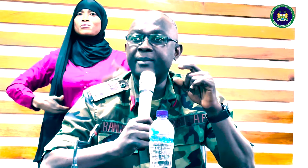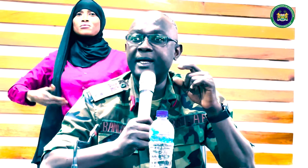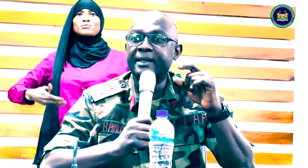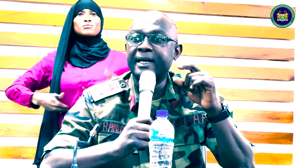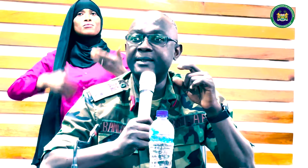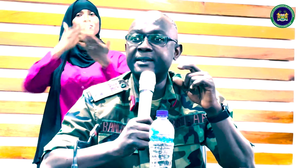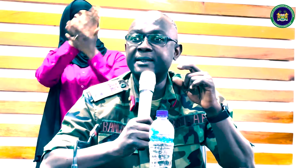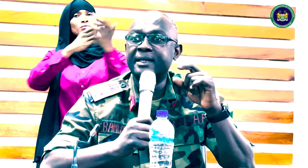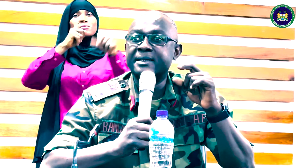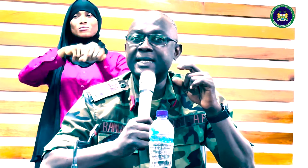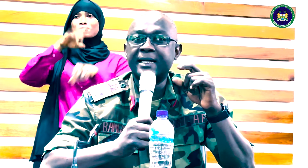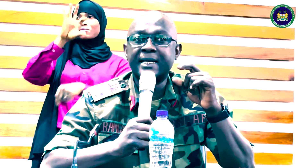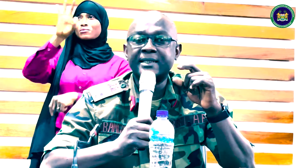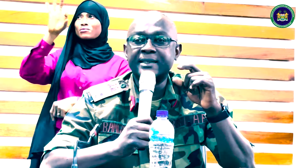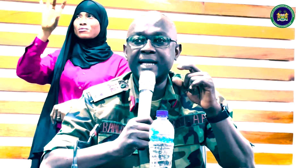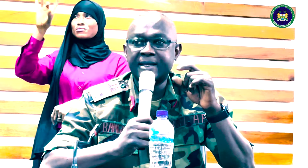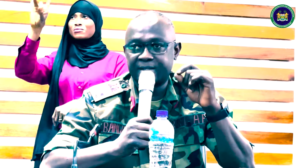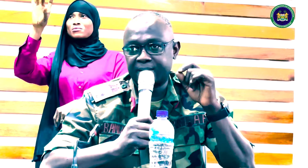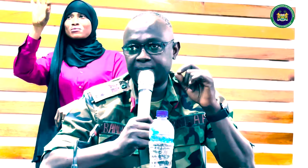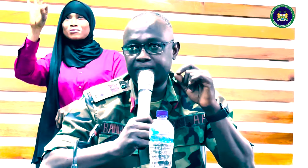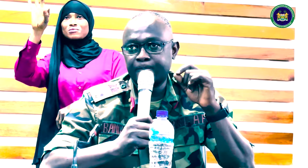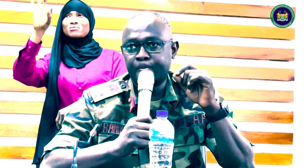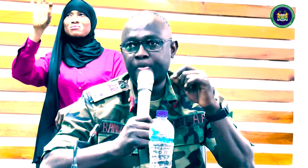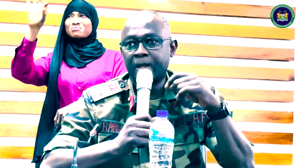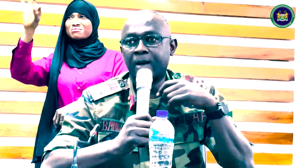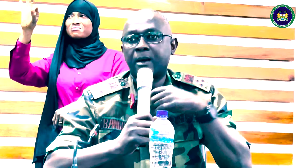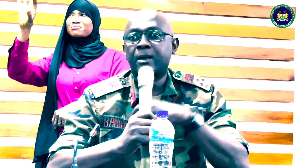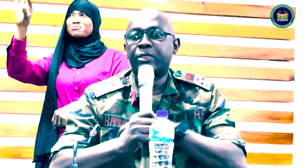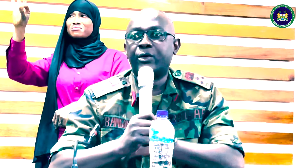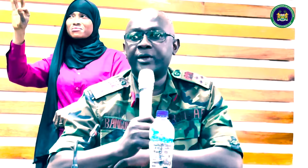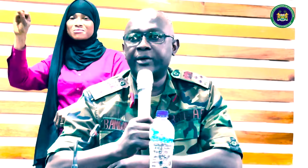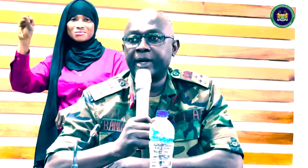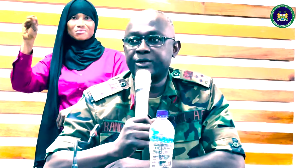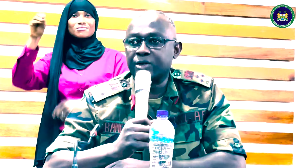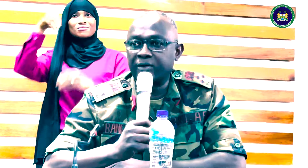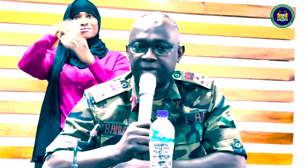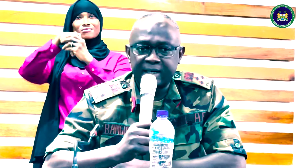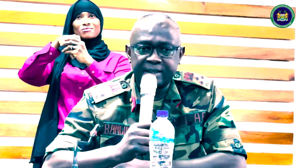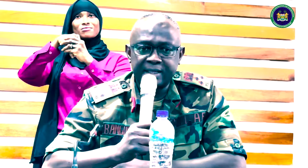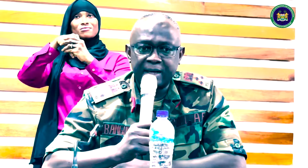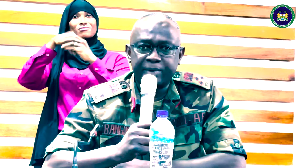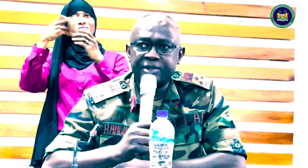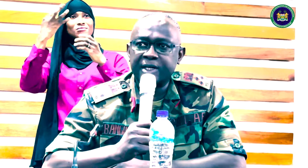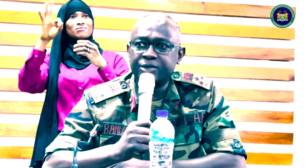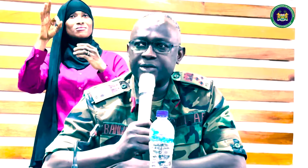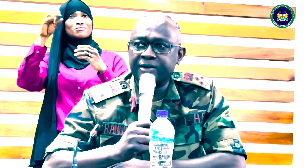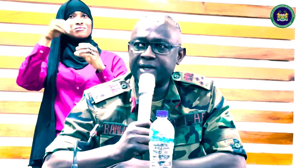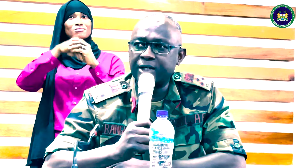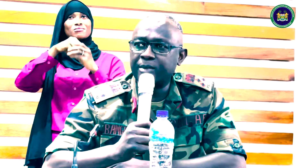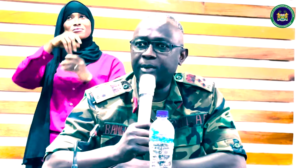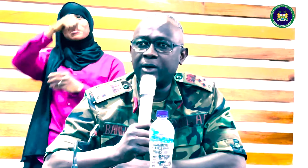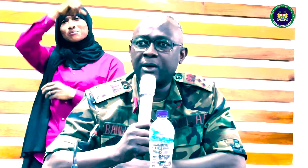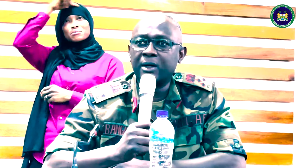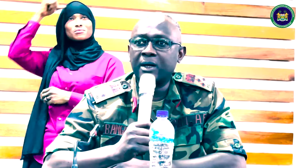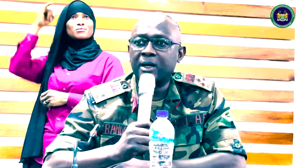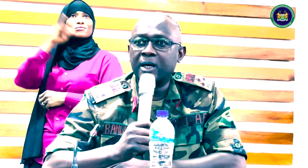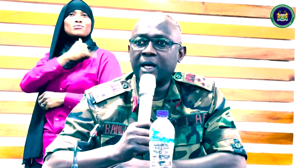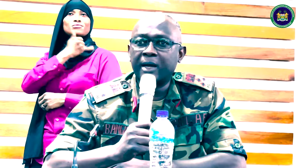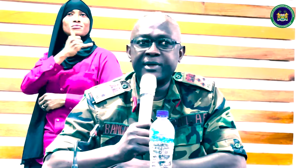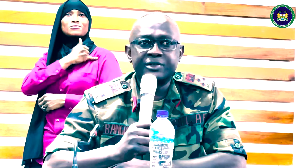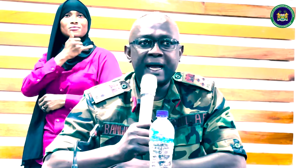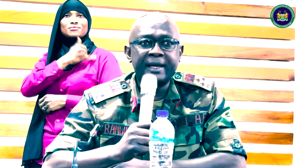Sometime in 1989, 1990, during the reigns I think that President Joseph Saidemore